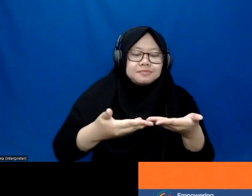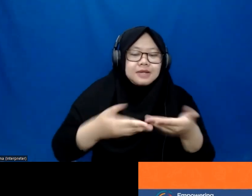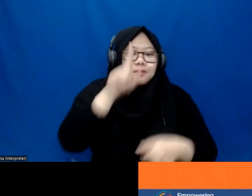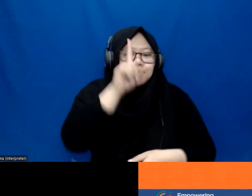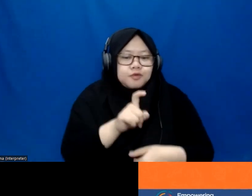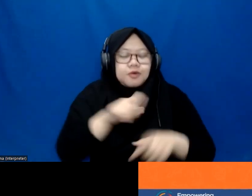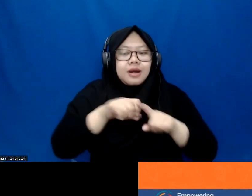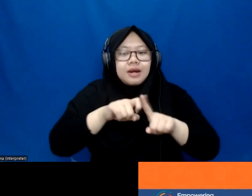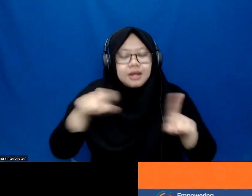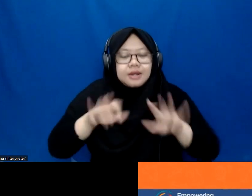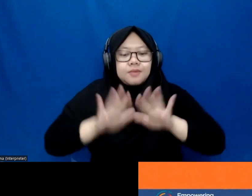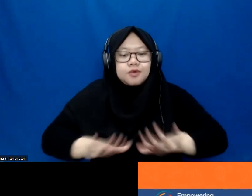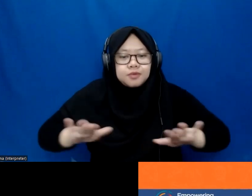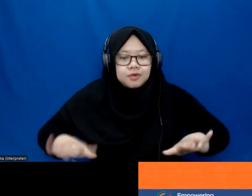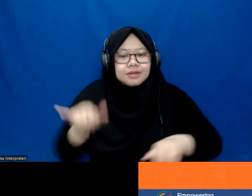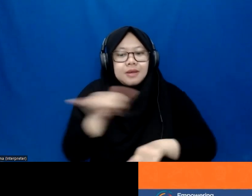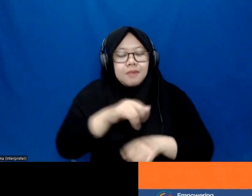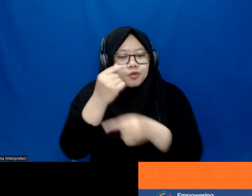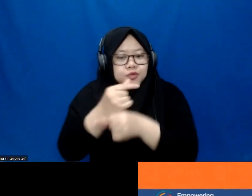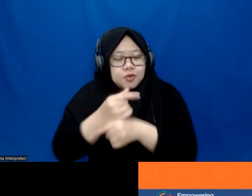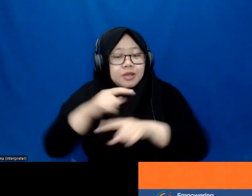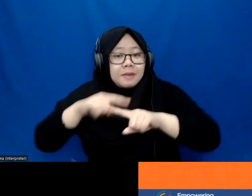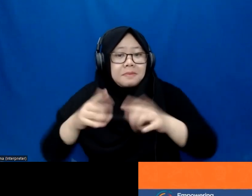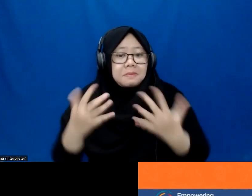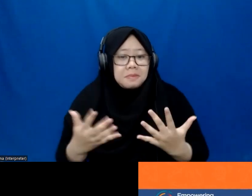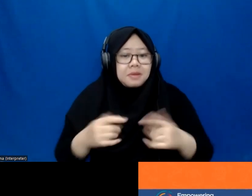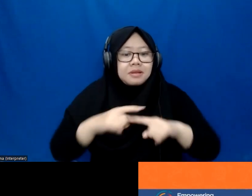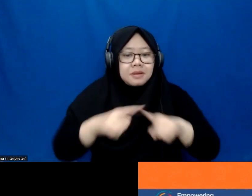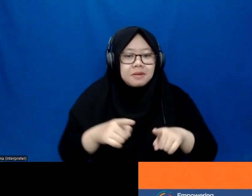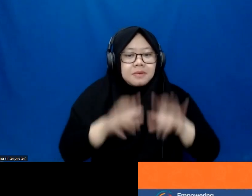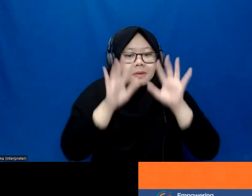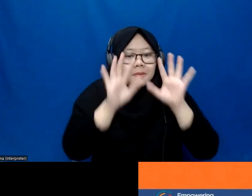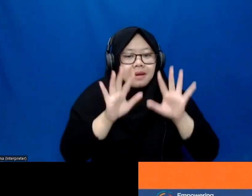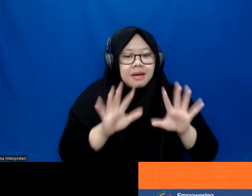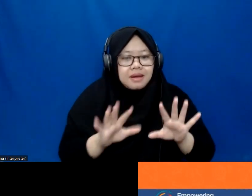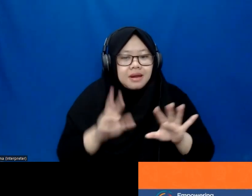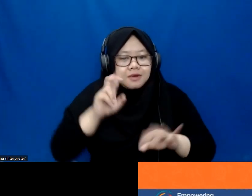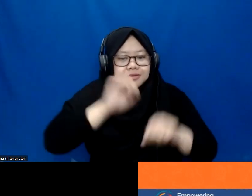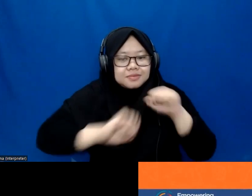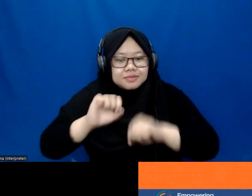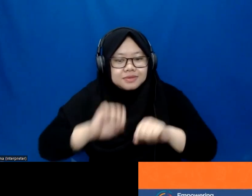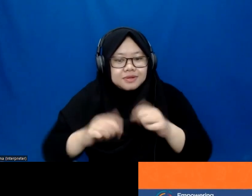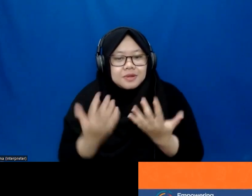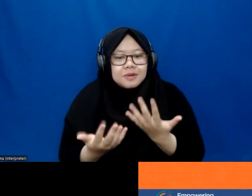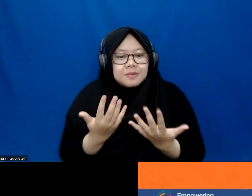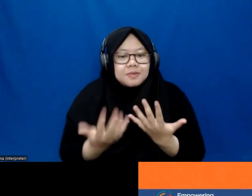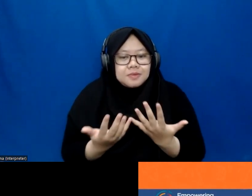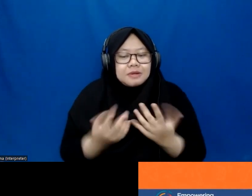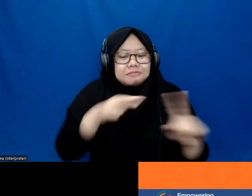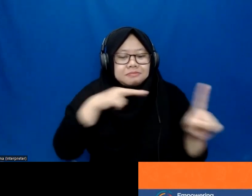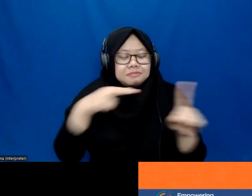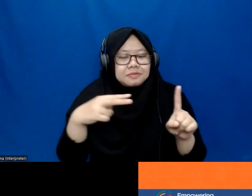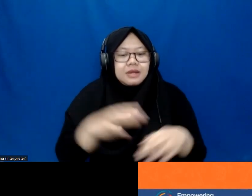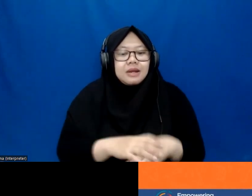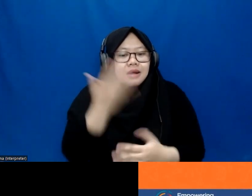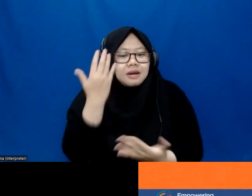of the students and the teachers. However, it's still not being done. So maybe what I'll probably present is a different perspective on